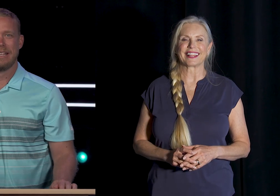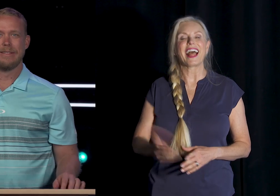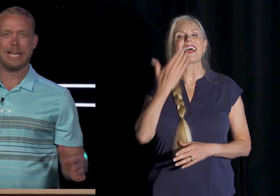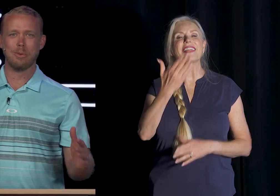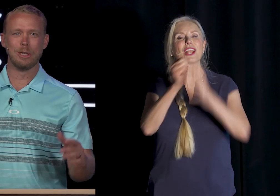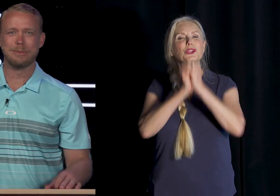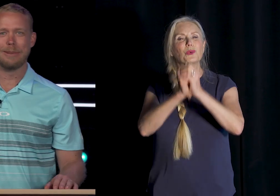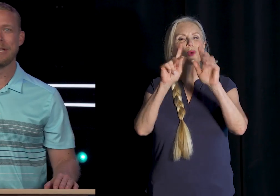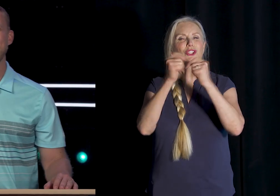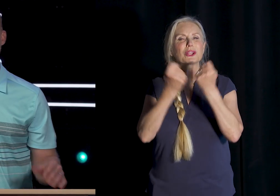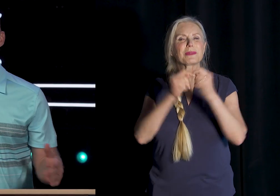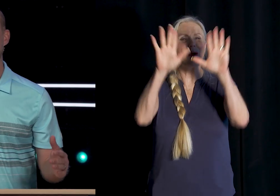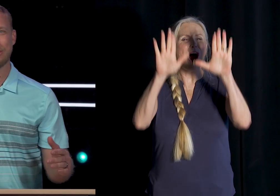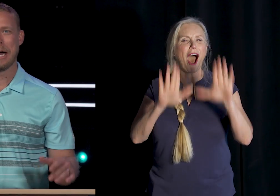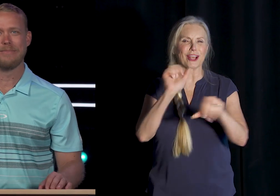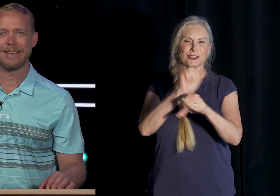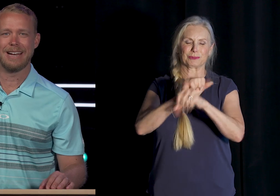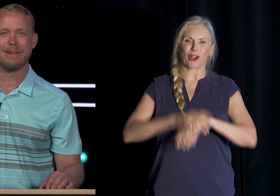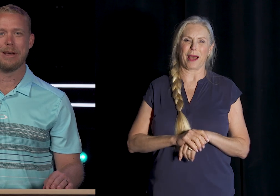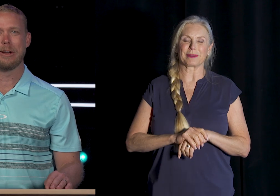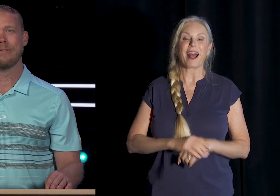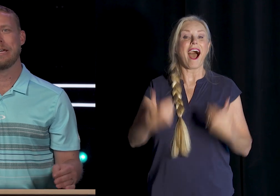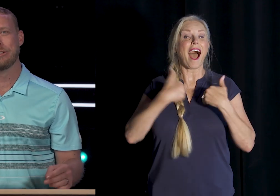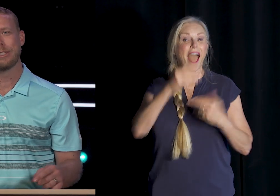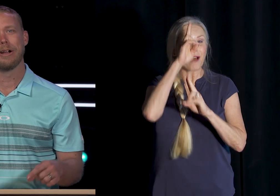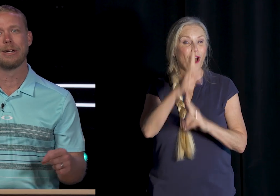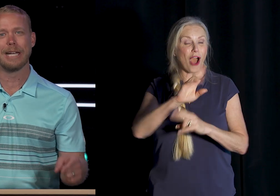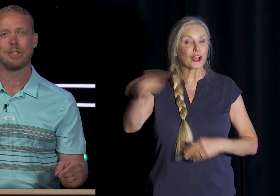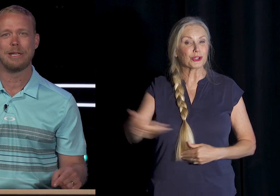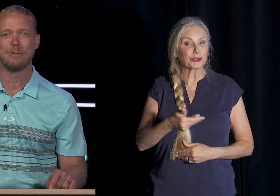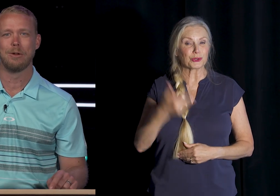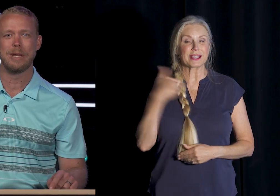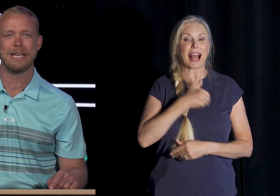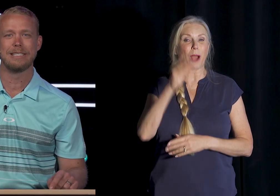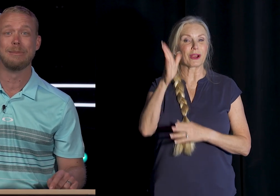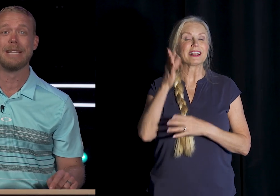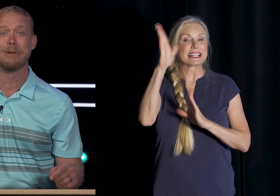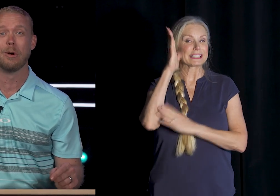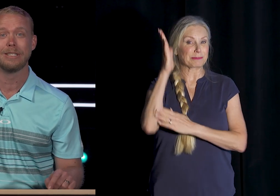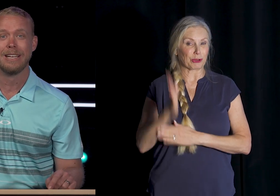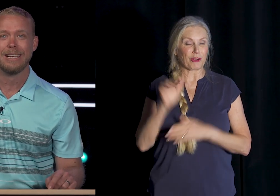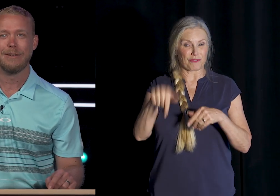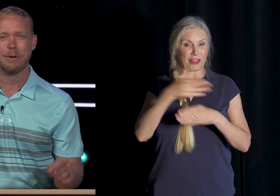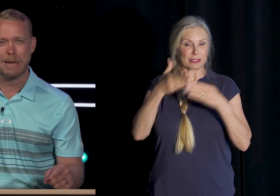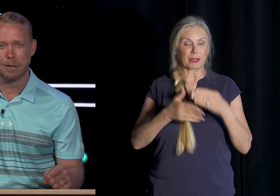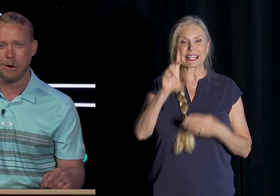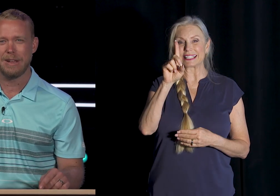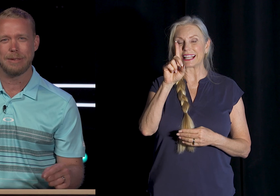Thank you worship team You did an awesome job I have the honor of introducing Our guest speaker for the weekend His name is Damon Horton If you remember Grove family